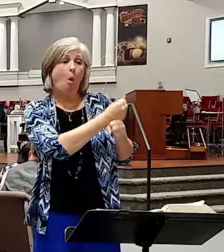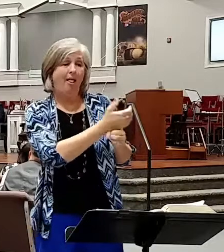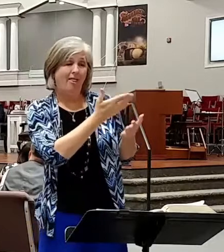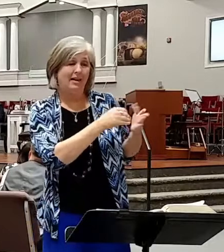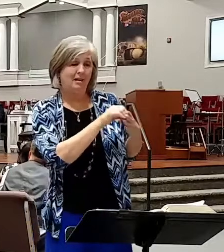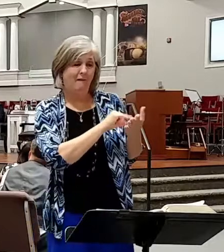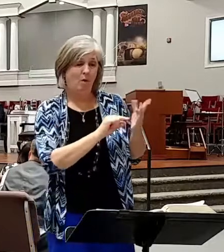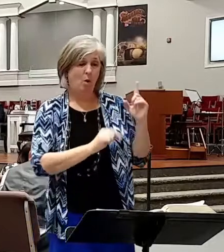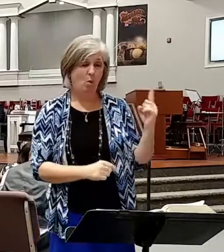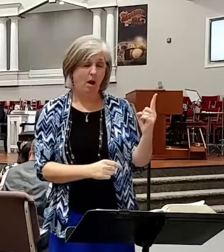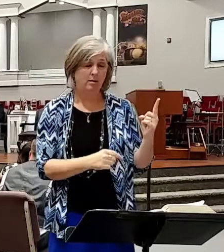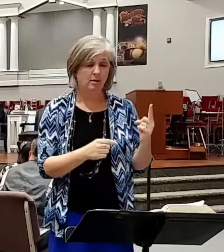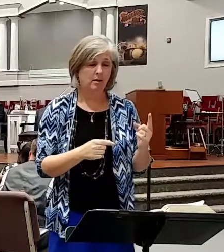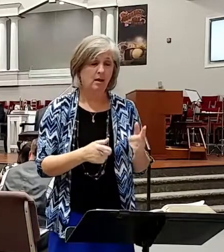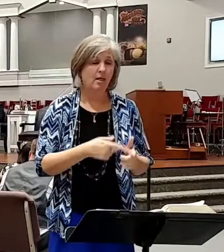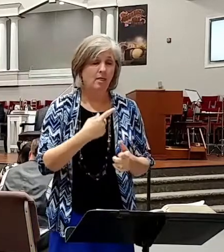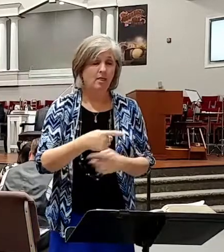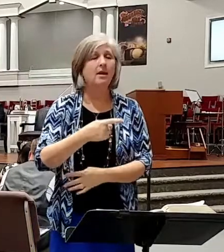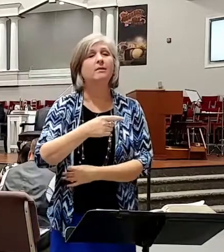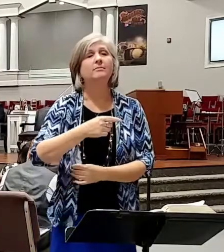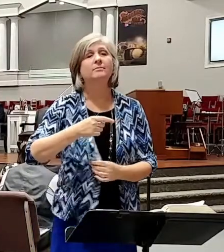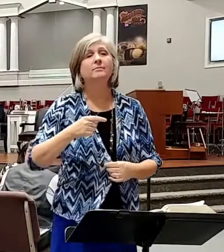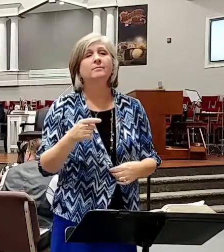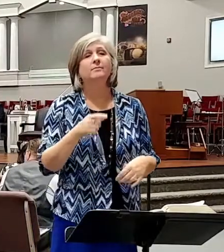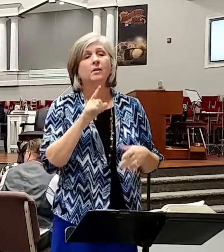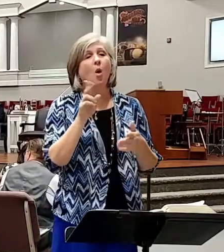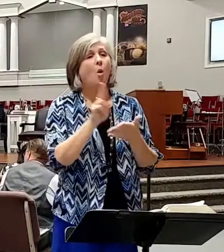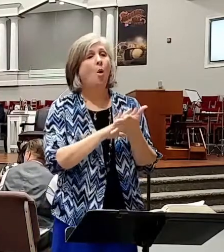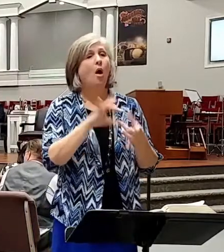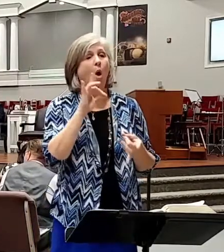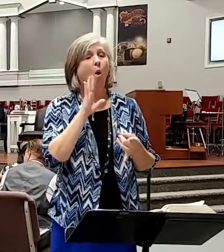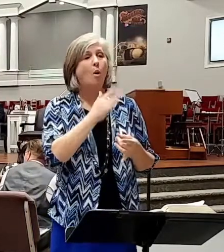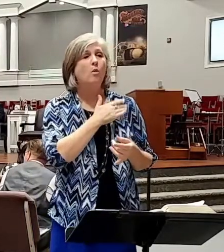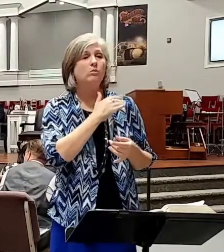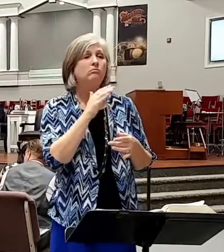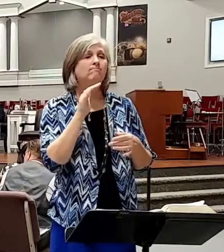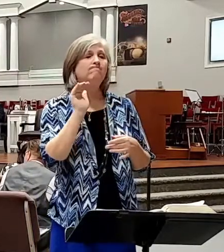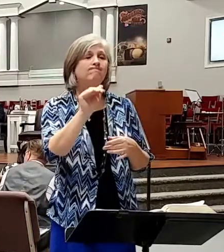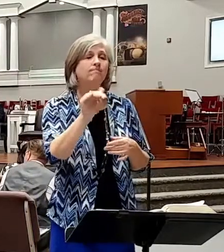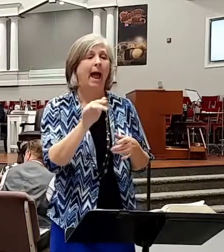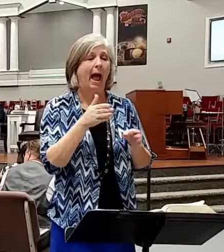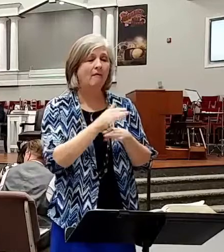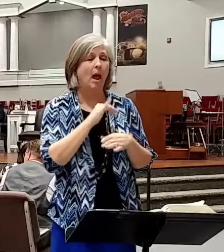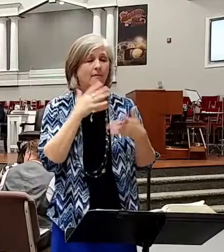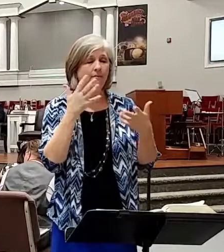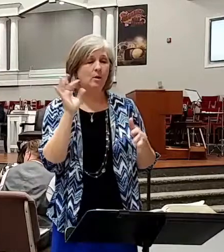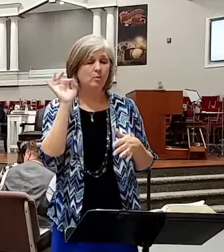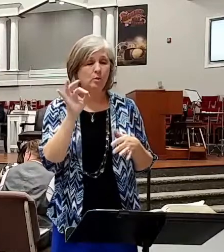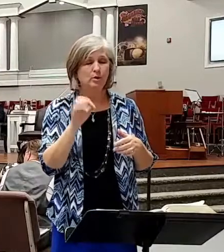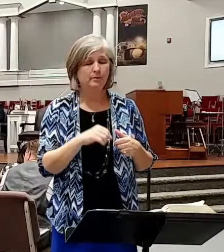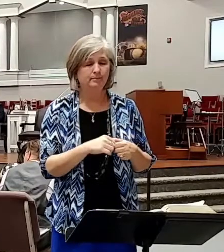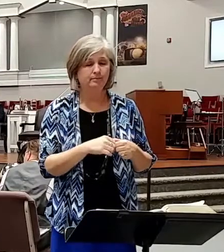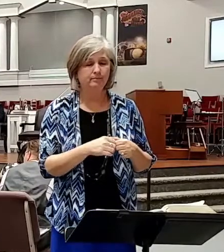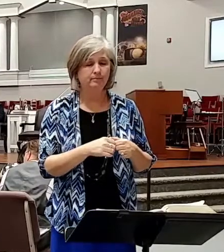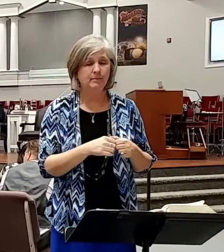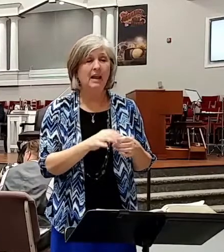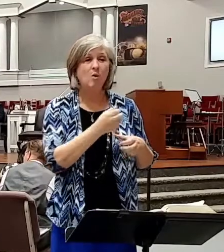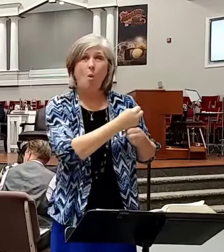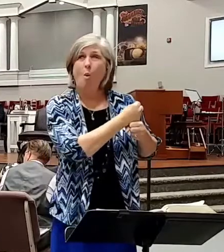and you'll be read them another time or the Holy Ghost will bring it back up to your mind even after I'm done preaching and if you hang on to those things right